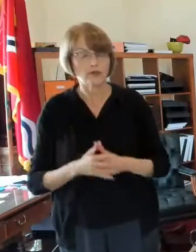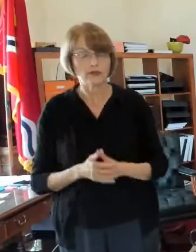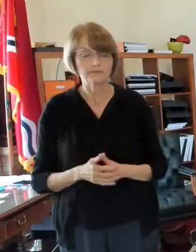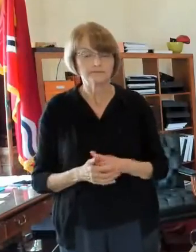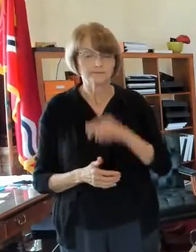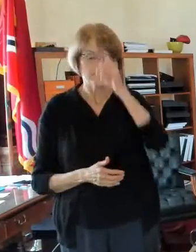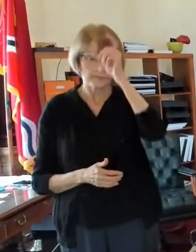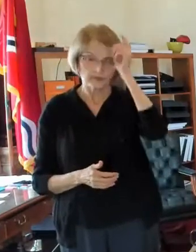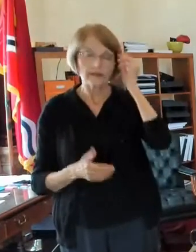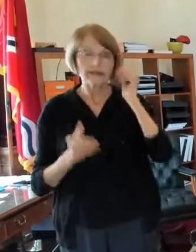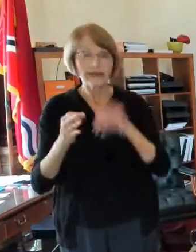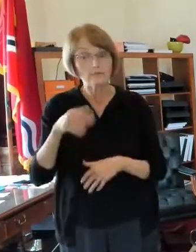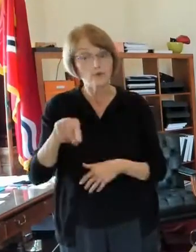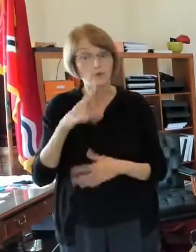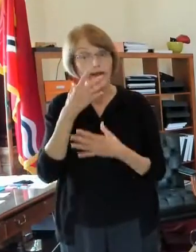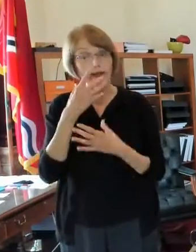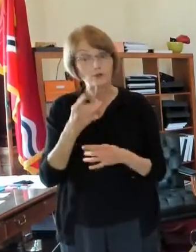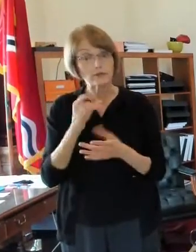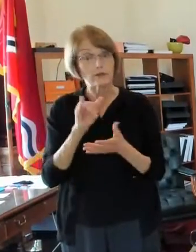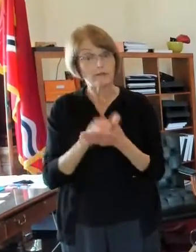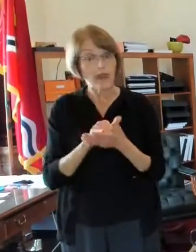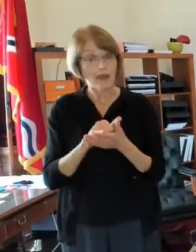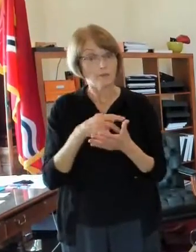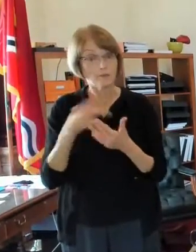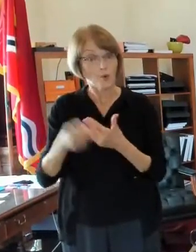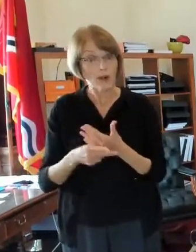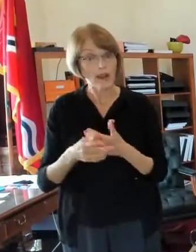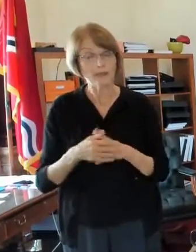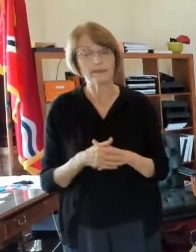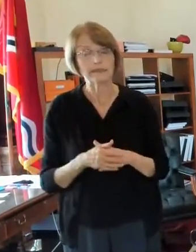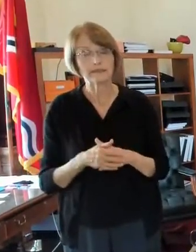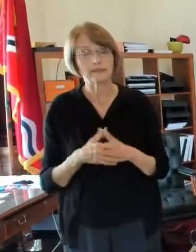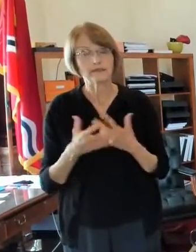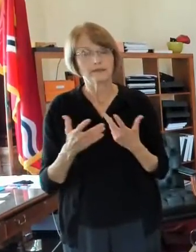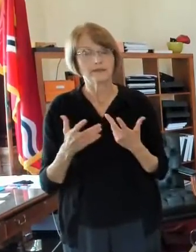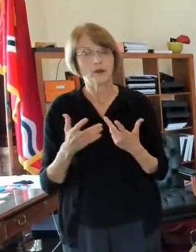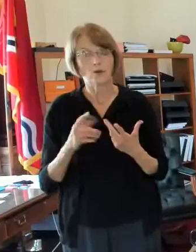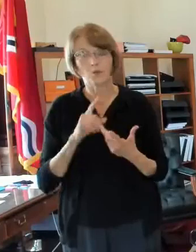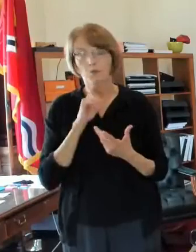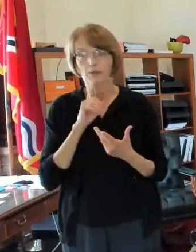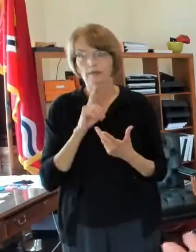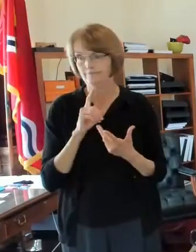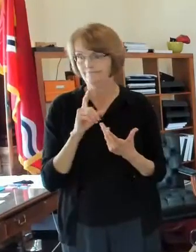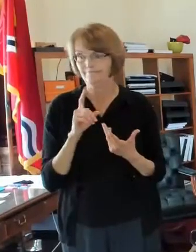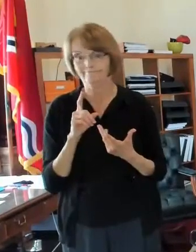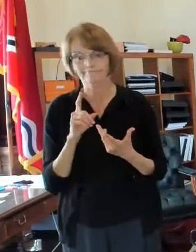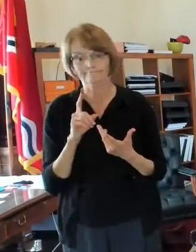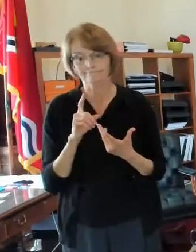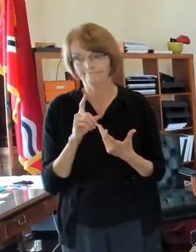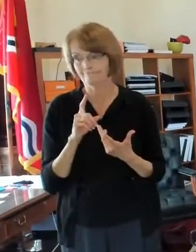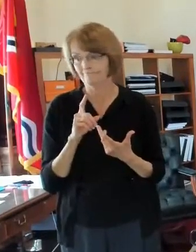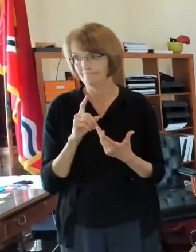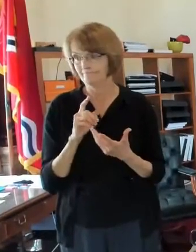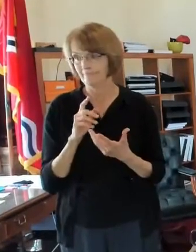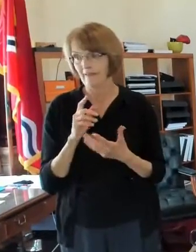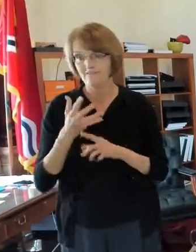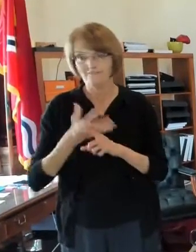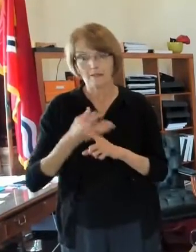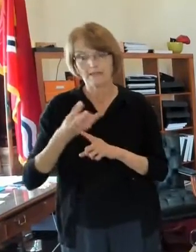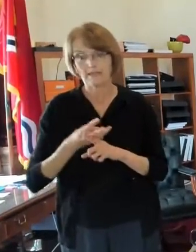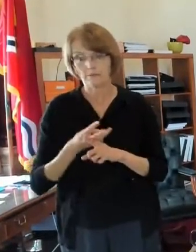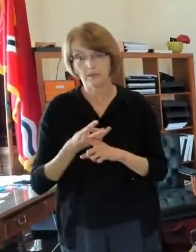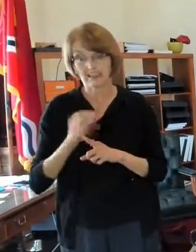any of you that are interested in that and you know we've got gotten away from talking about that for the last i don't know five or six months